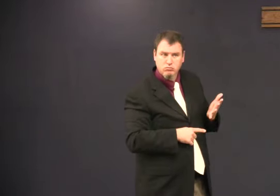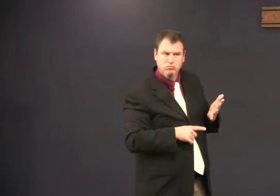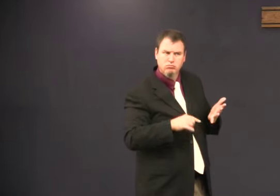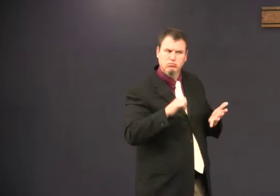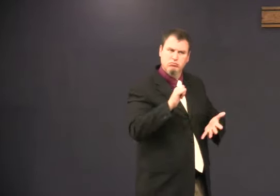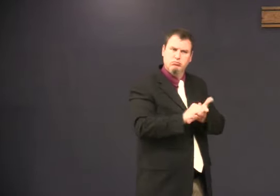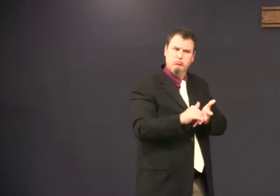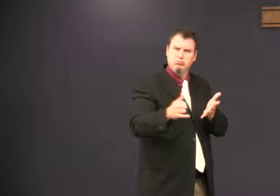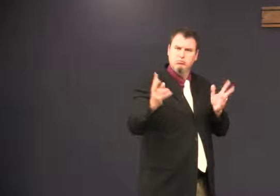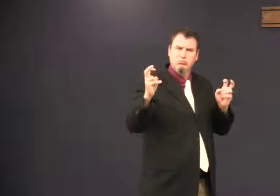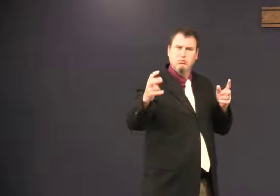I could give him a loan.